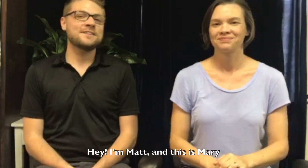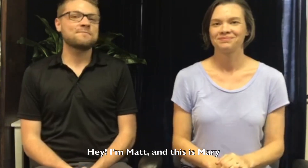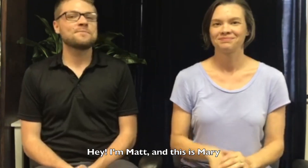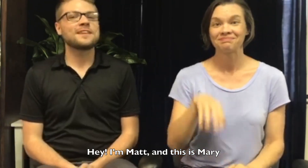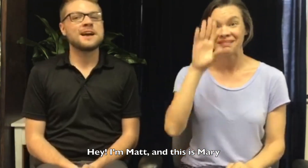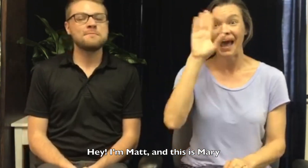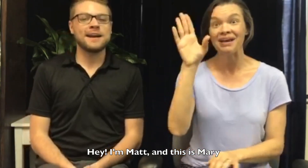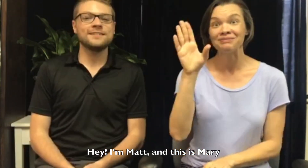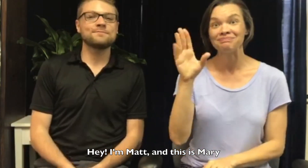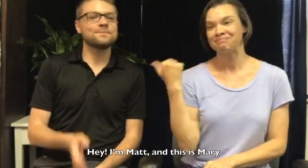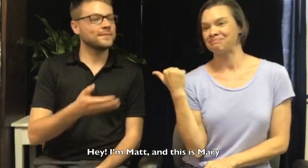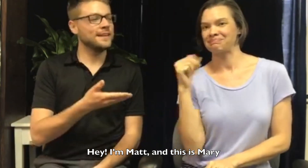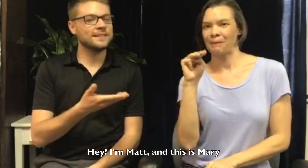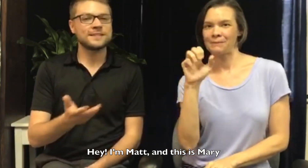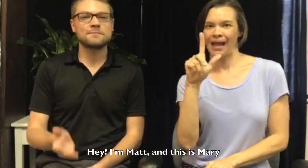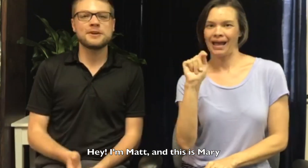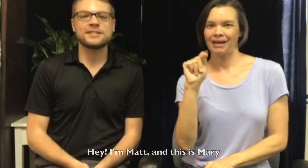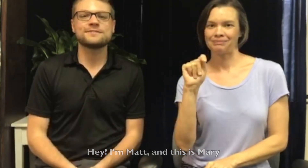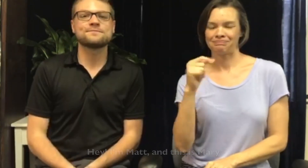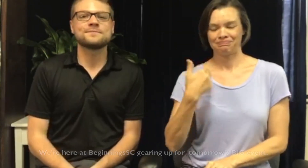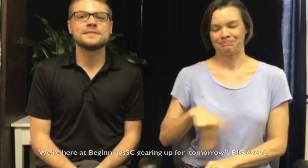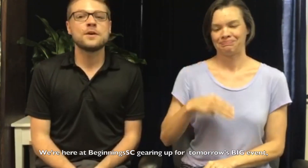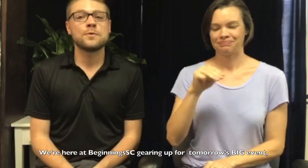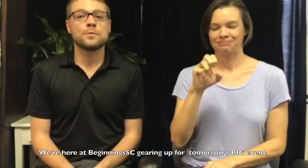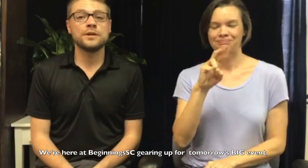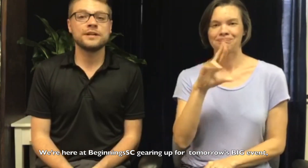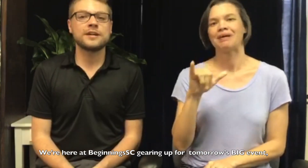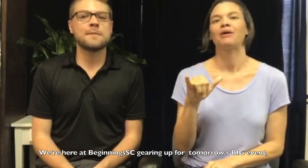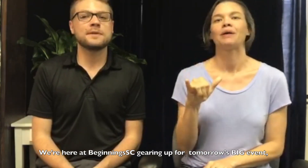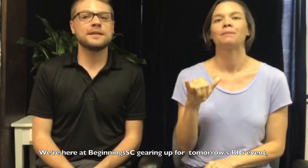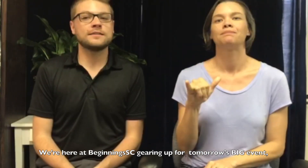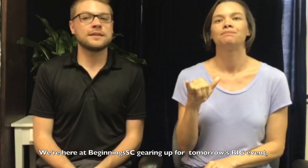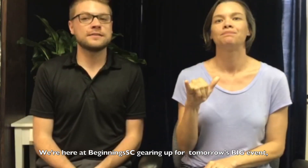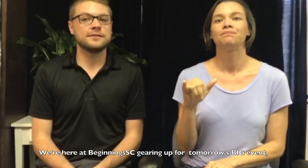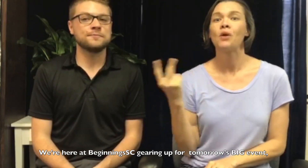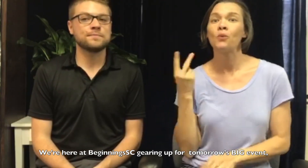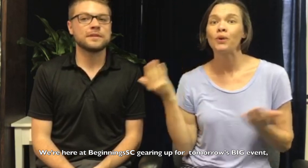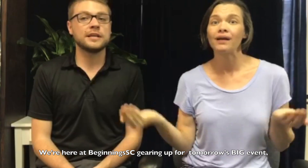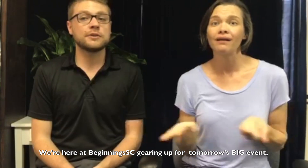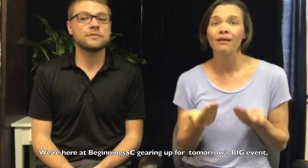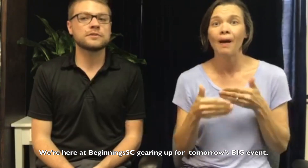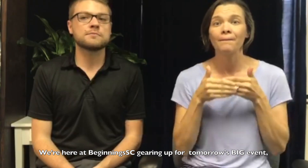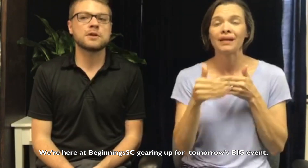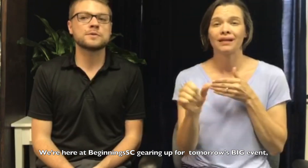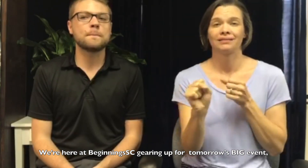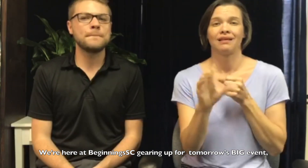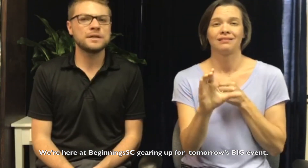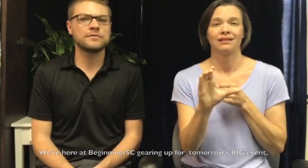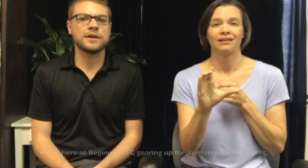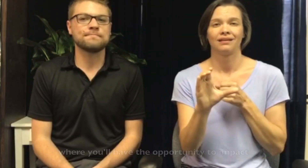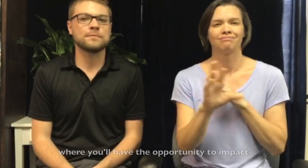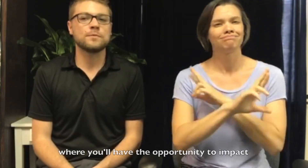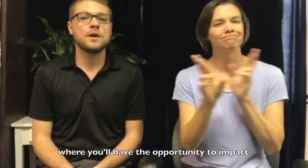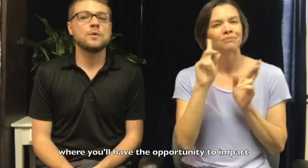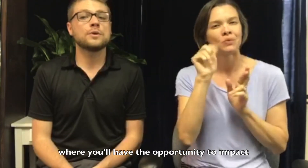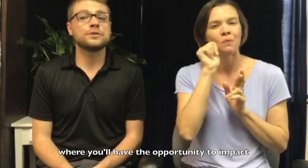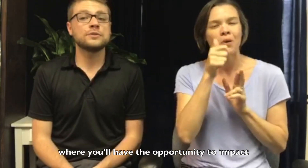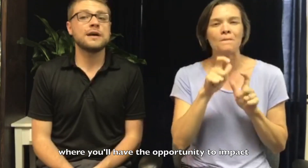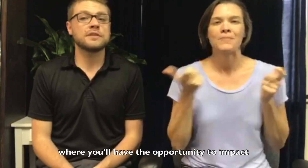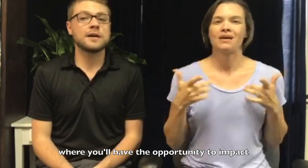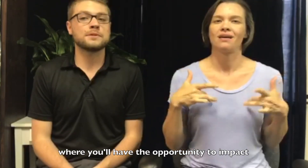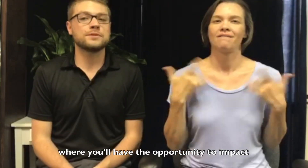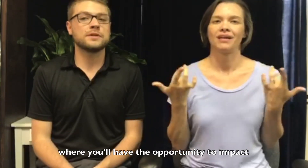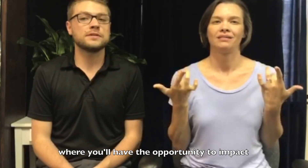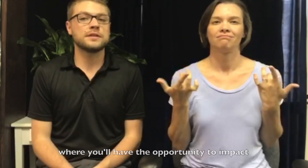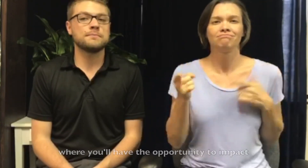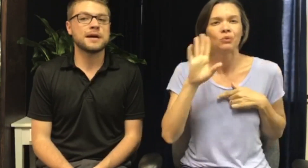Hey, I'm Matt and this is Mary. We're here at Beginnings SC gearing up for tomorrow's big event where